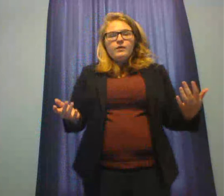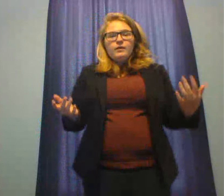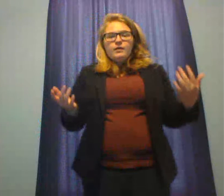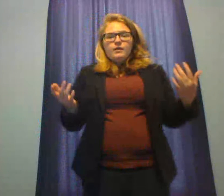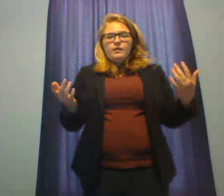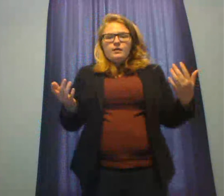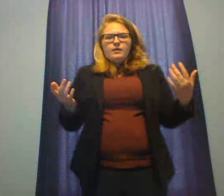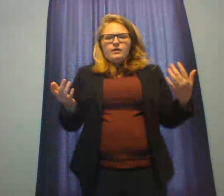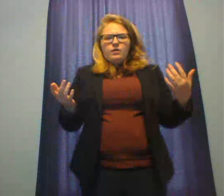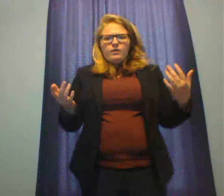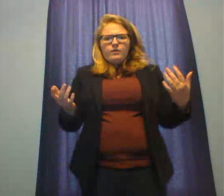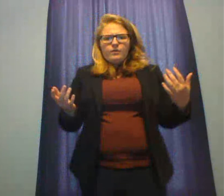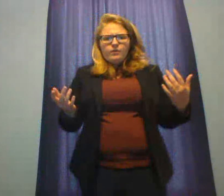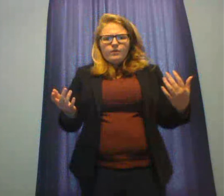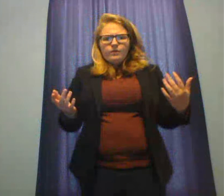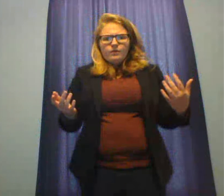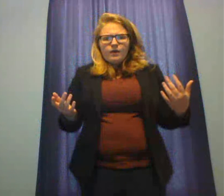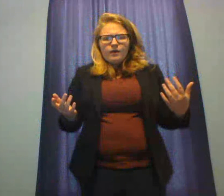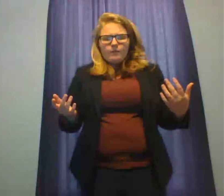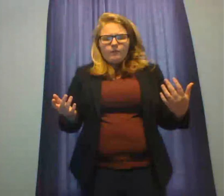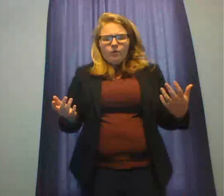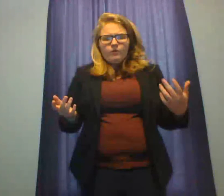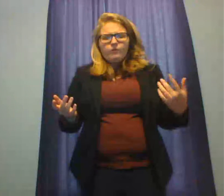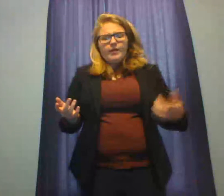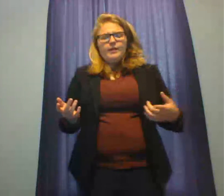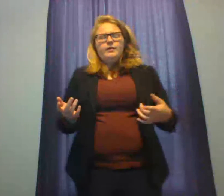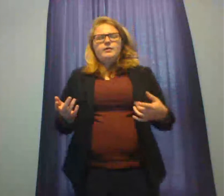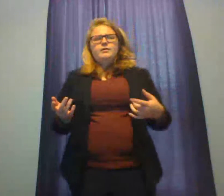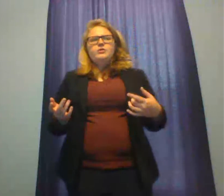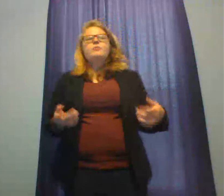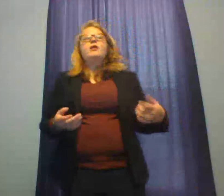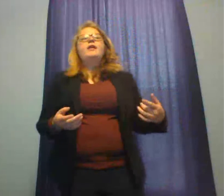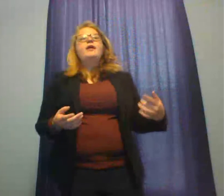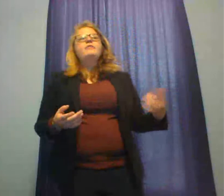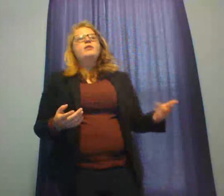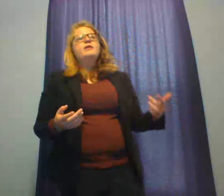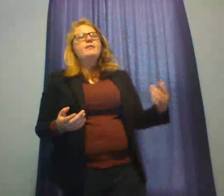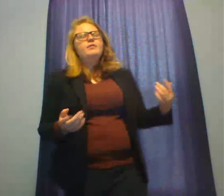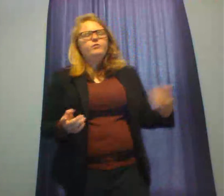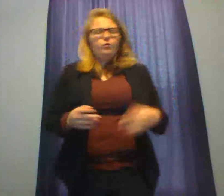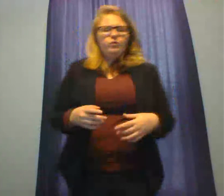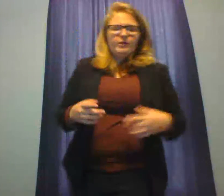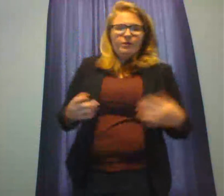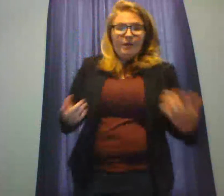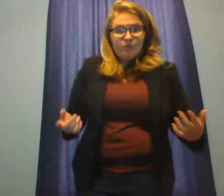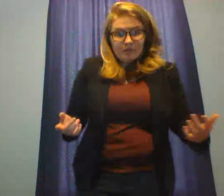before reading chapter 9, I didn't realize how many different orders that could be implemented